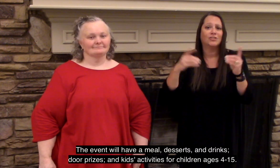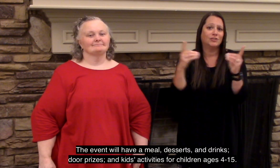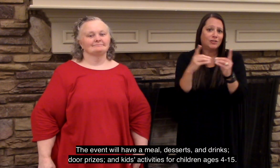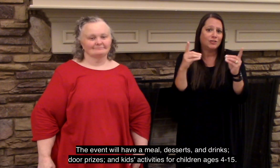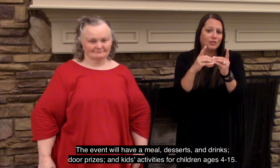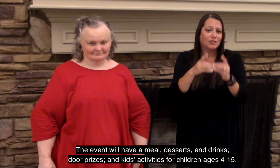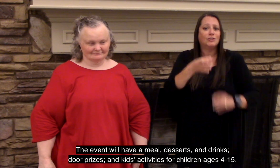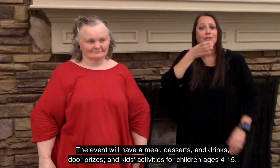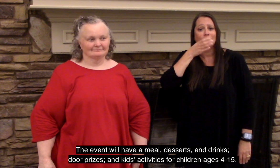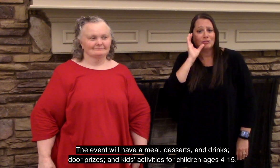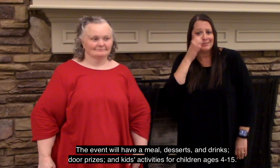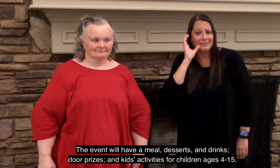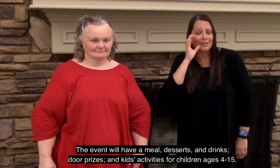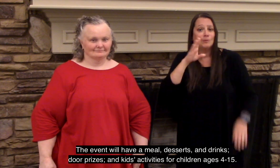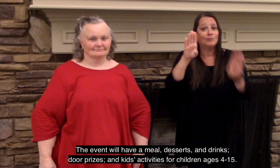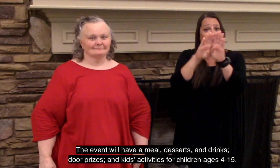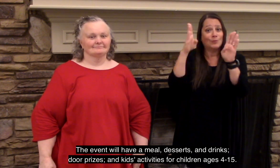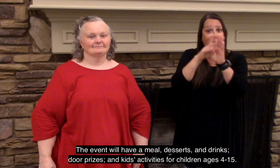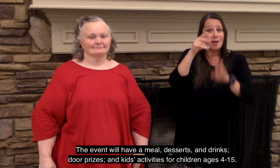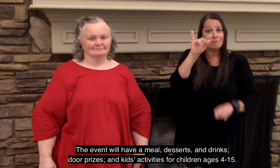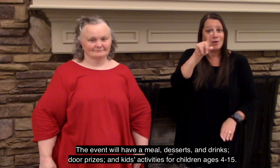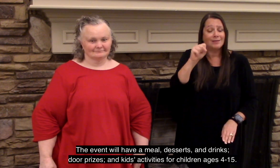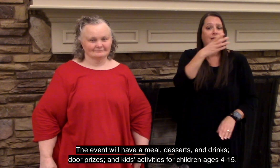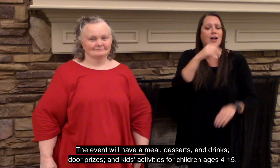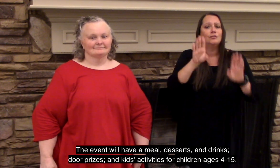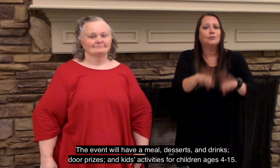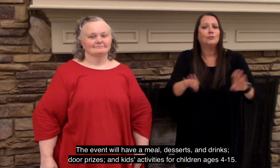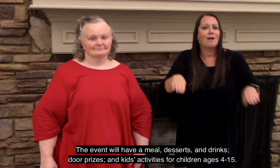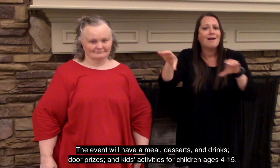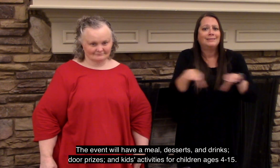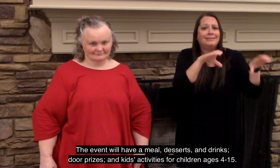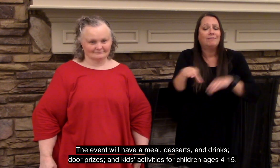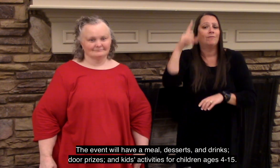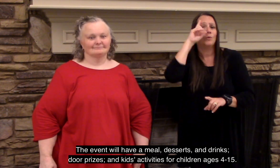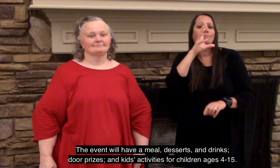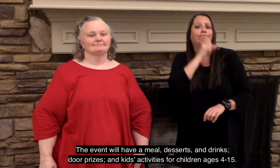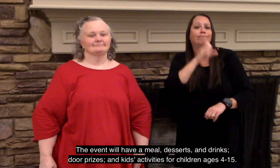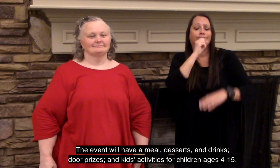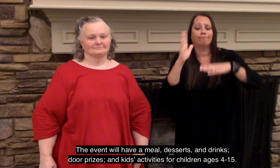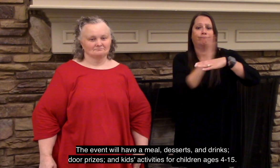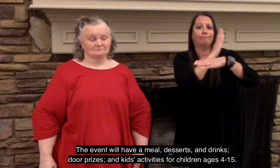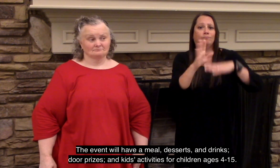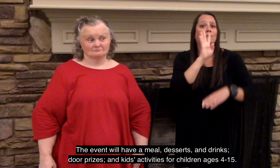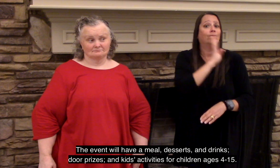The event will have a meal, desserts, and drinks, door prizes, and kids activities for children ages 4 through 15.